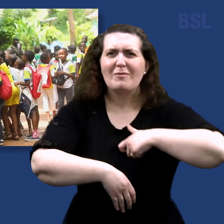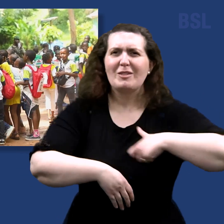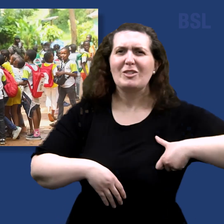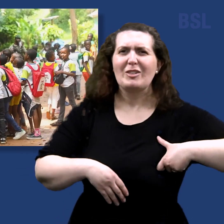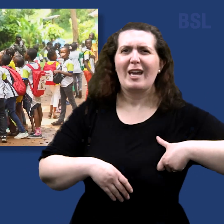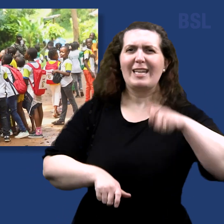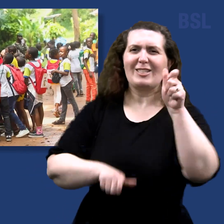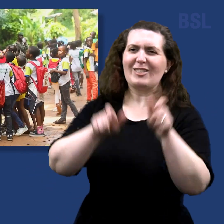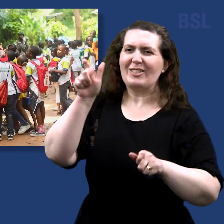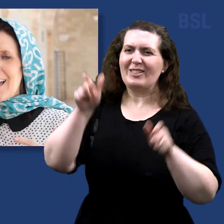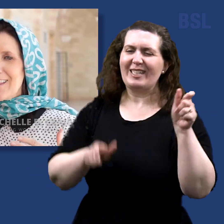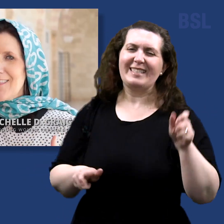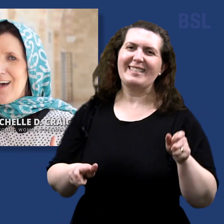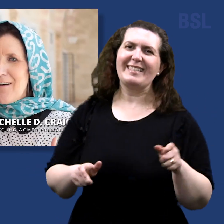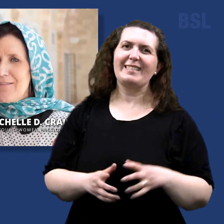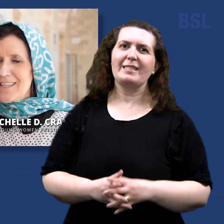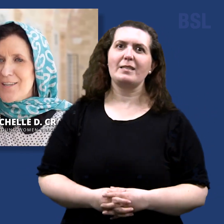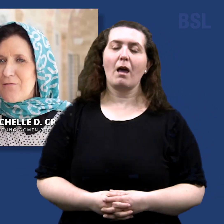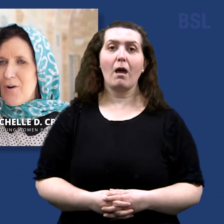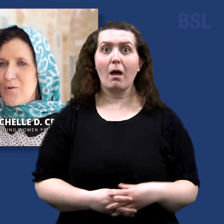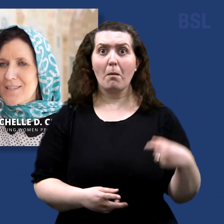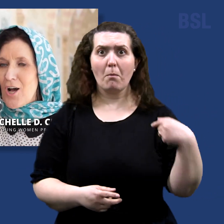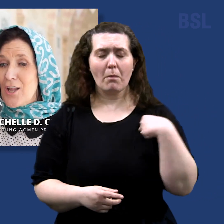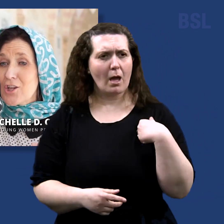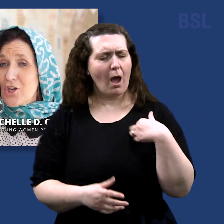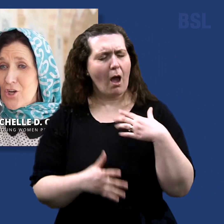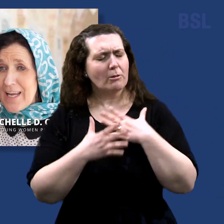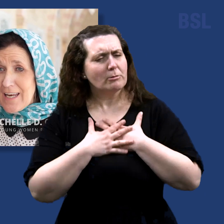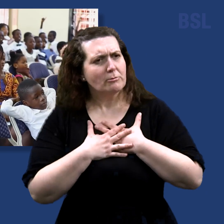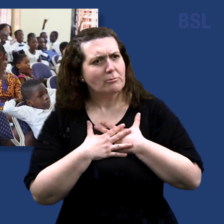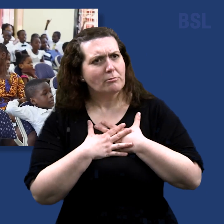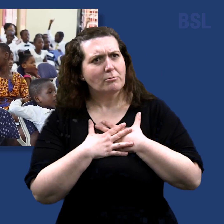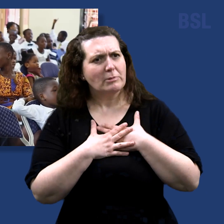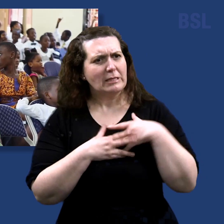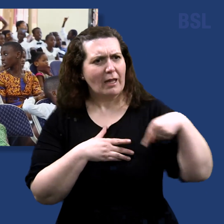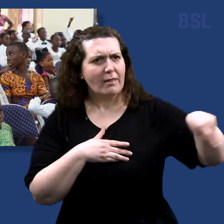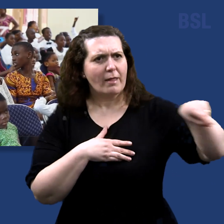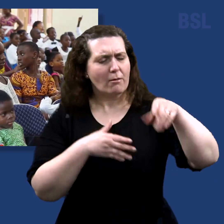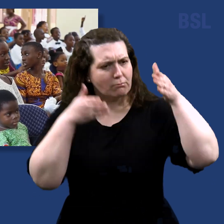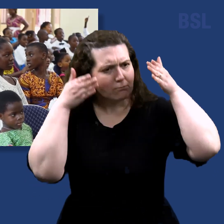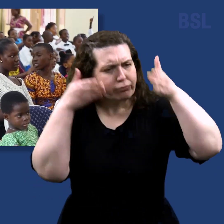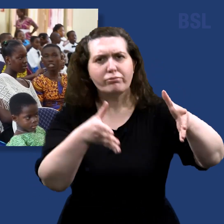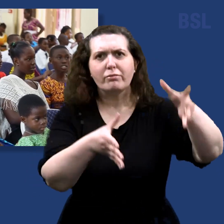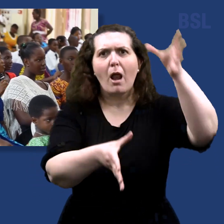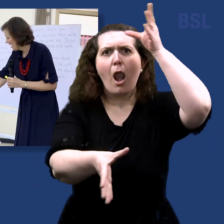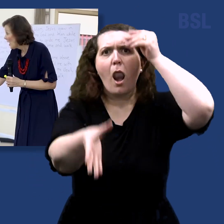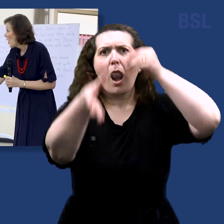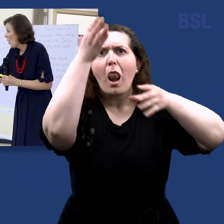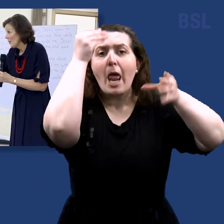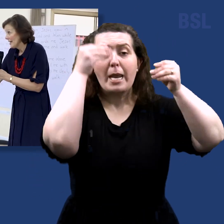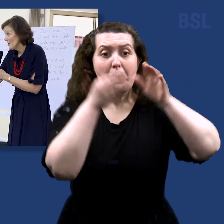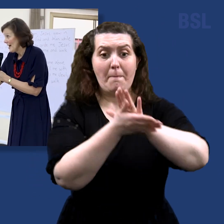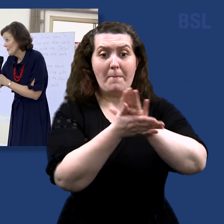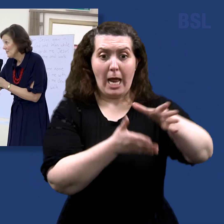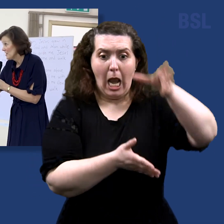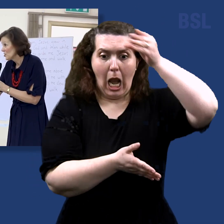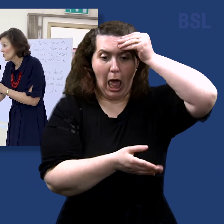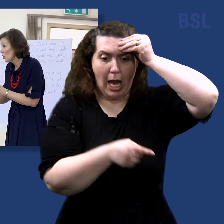One of the things I love is their focus on learning and using that knowledge for good in praise of